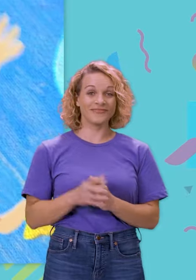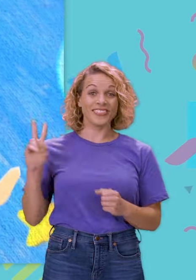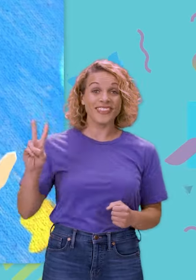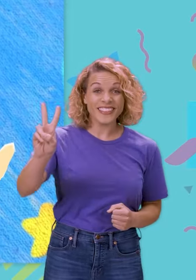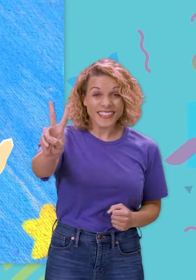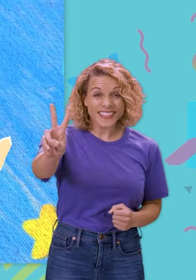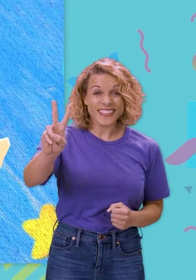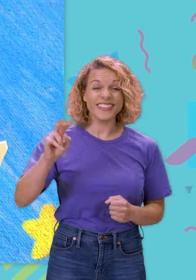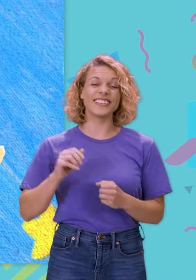Two!